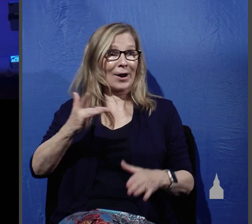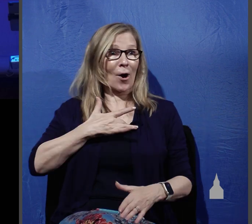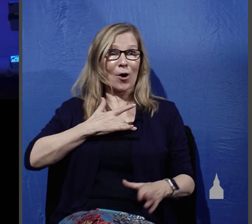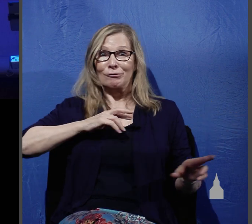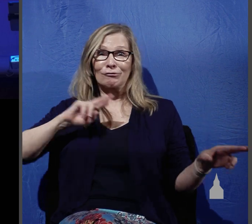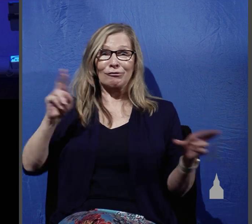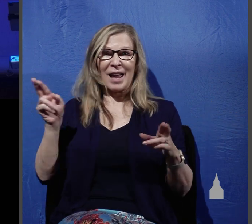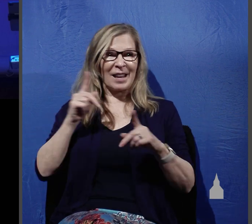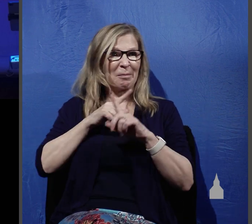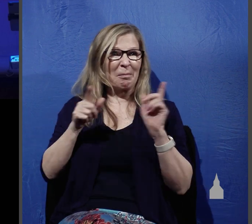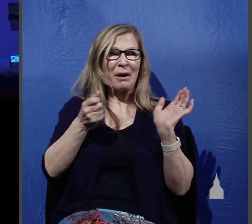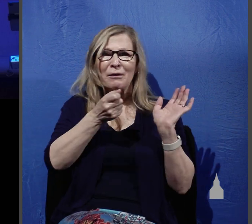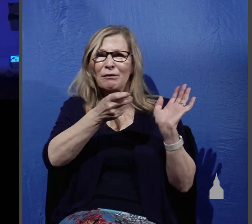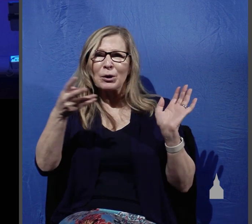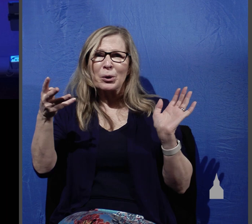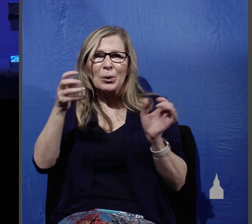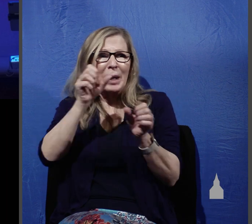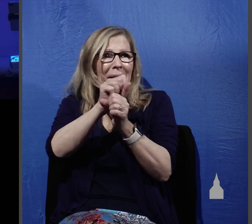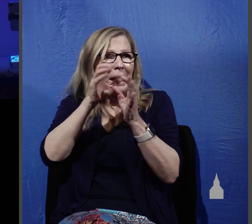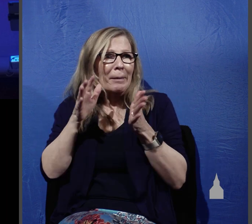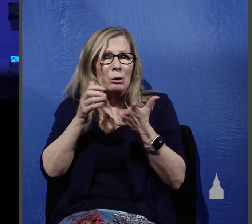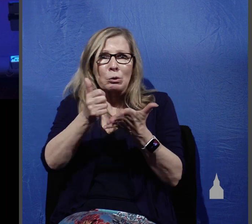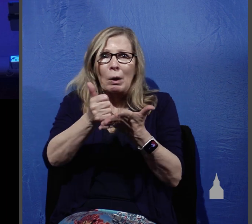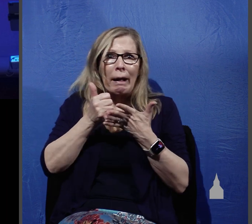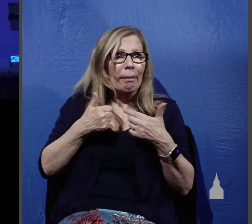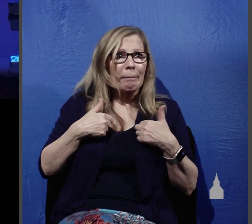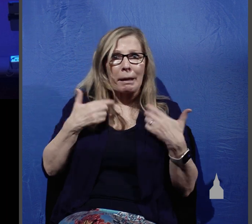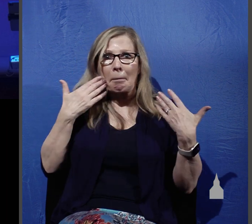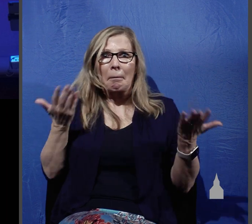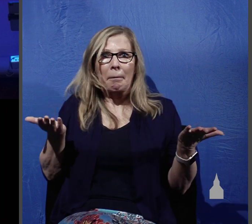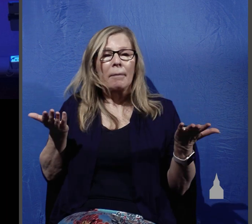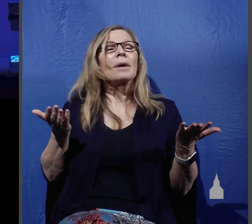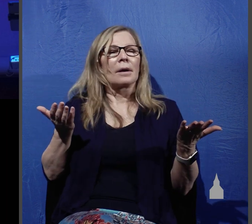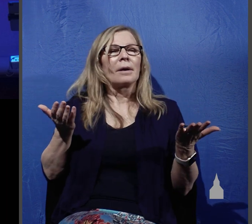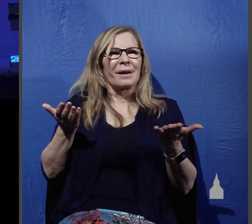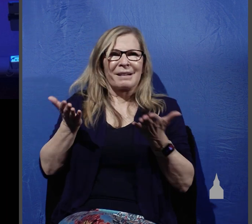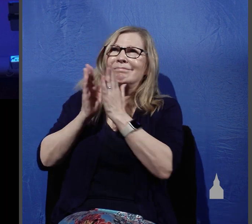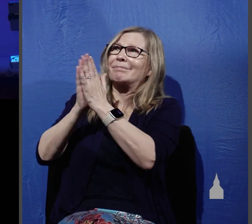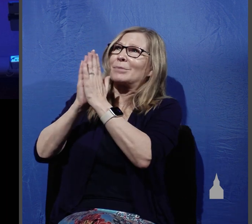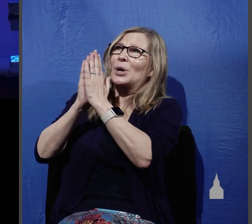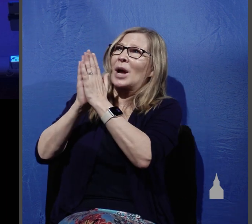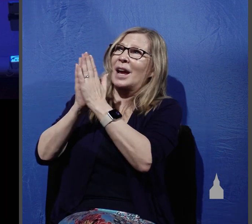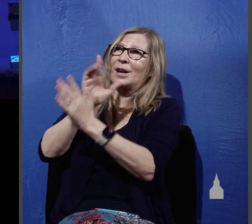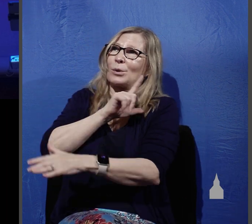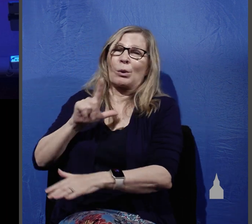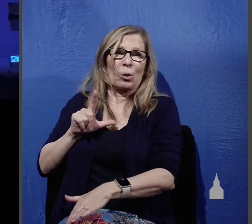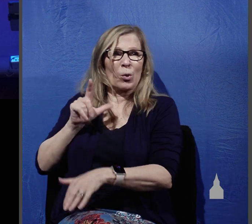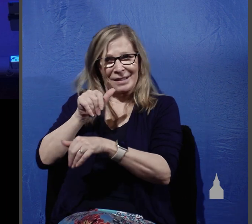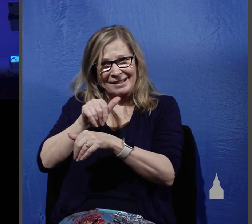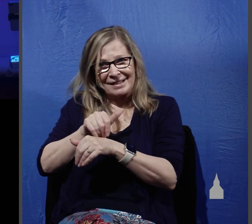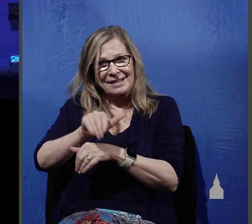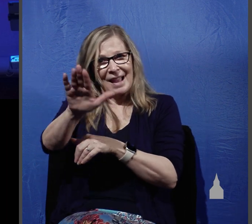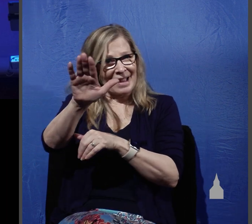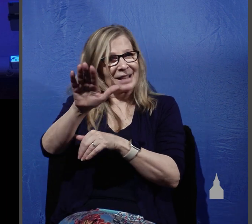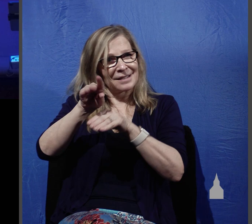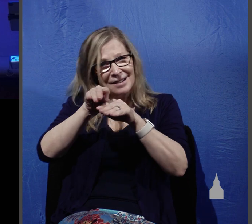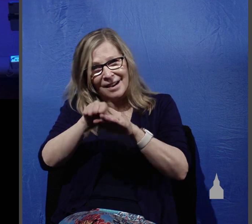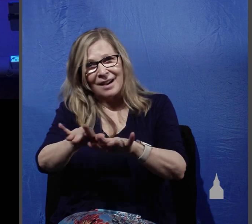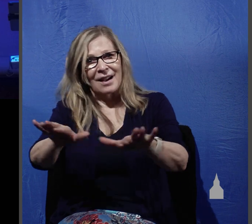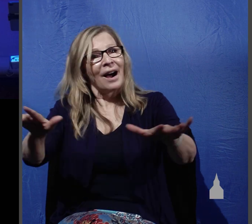but so few laborers to help them enter ask the Lord to send forth into his field laborers who